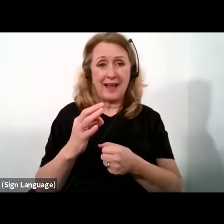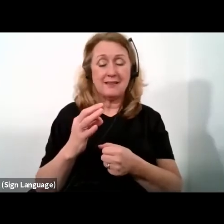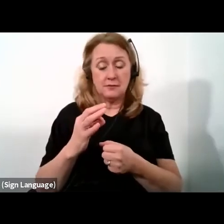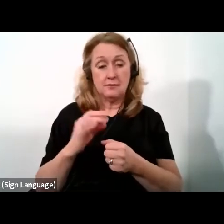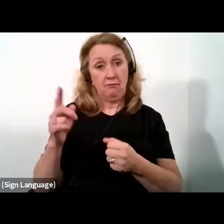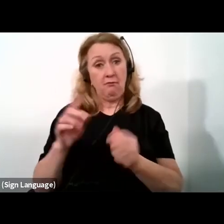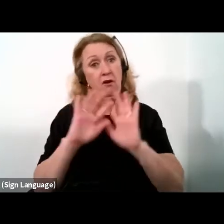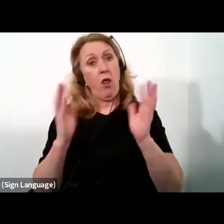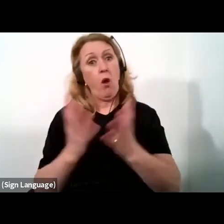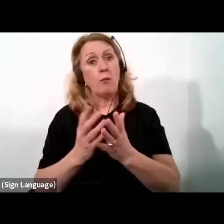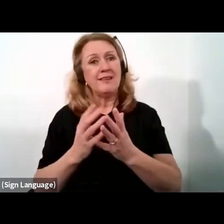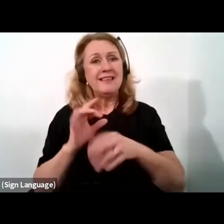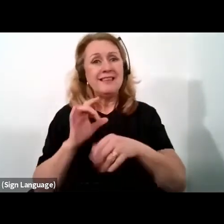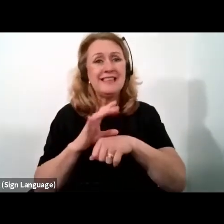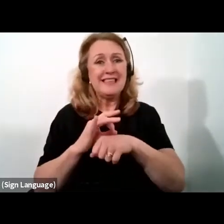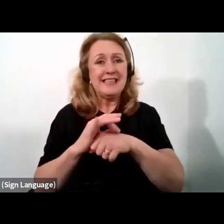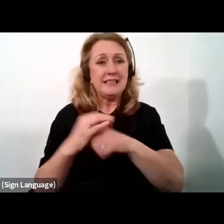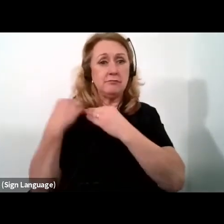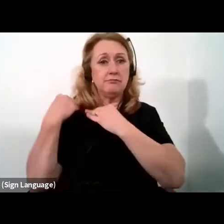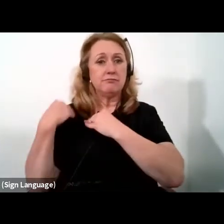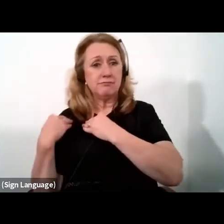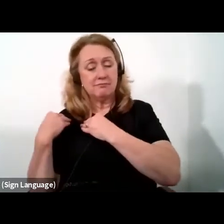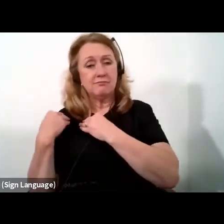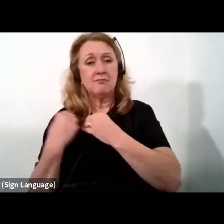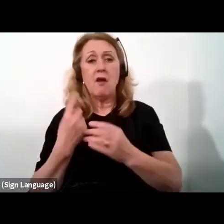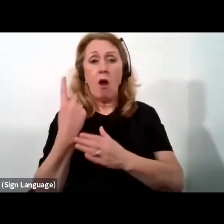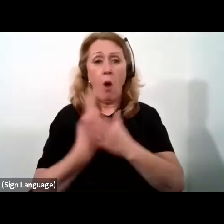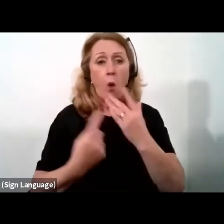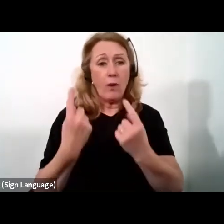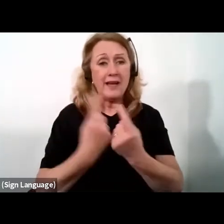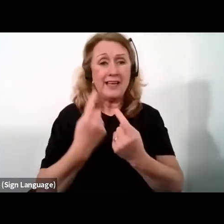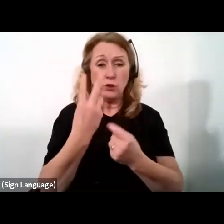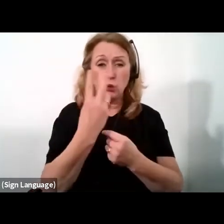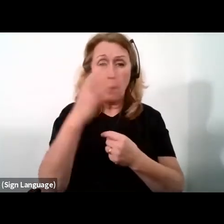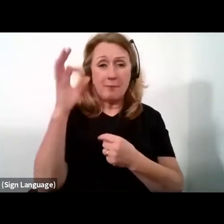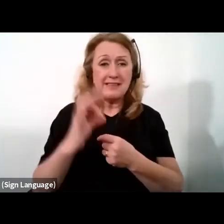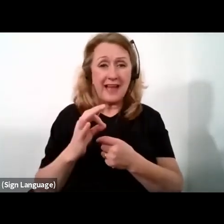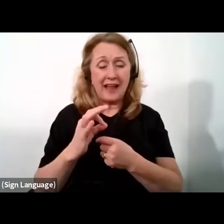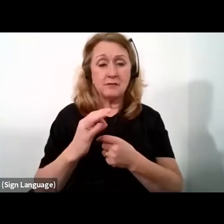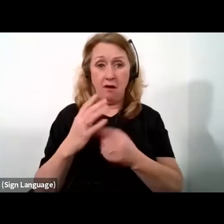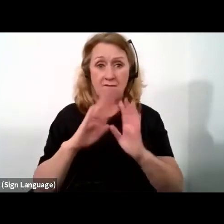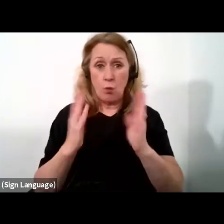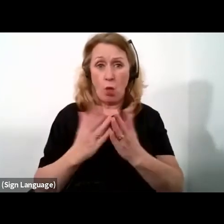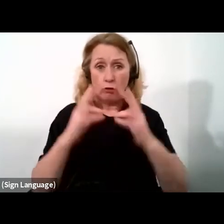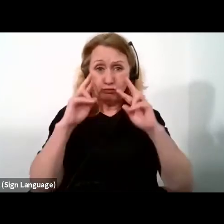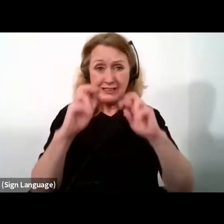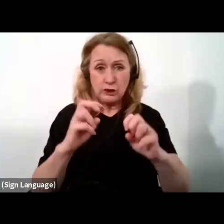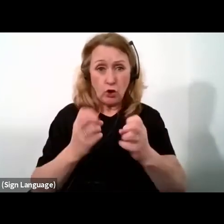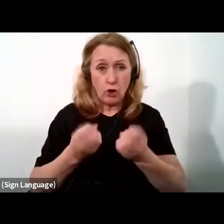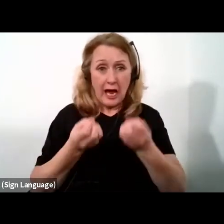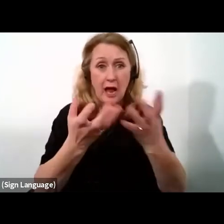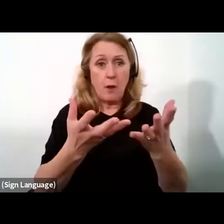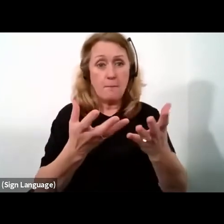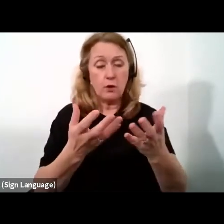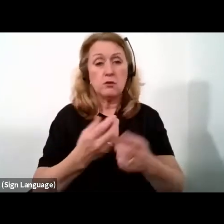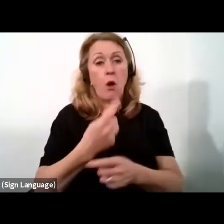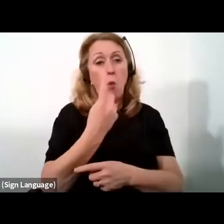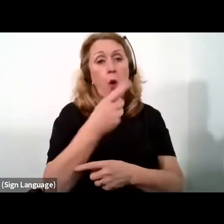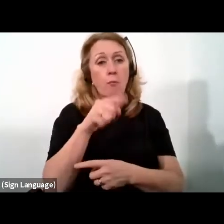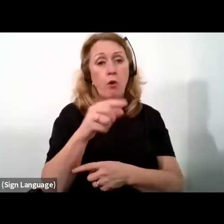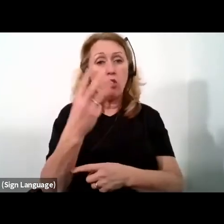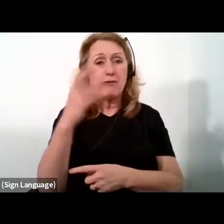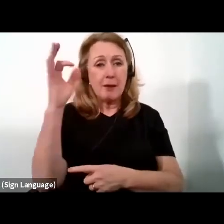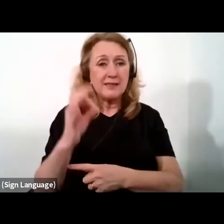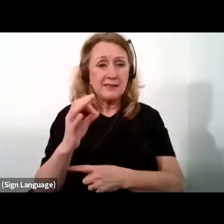the global disease burden, accounts for only 2% of world research output, 1.3% of